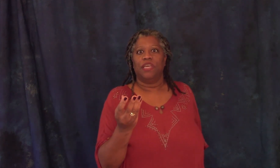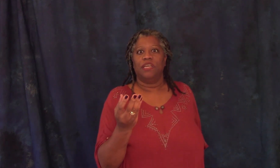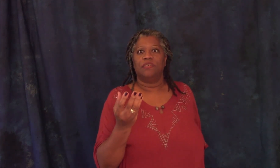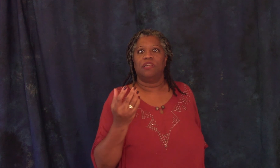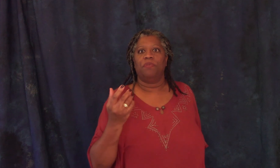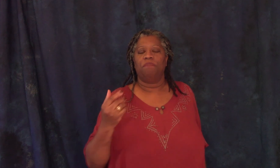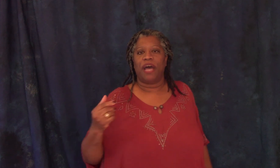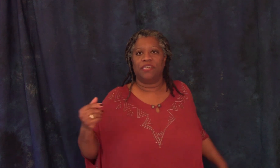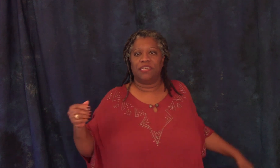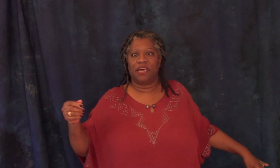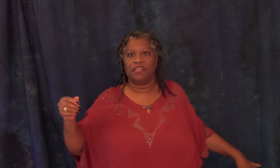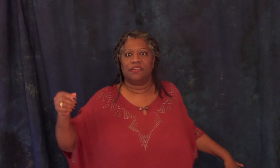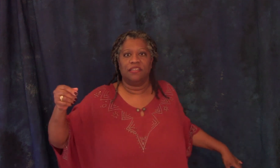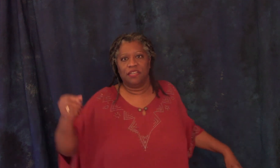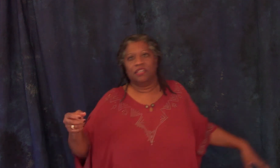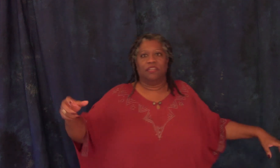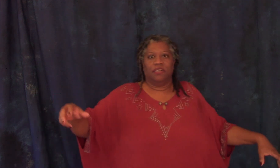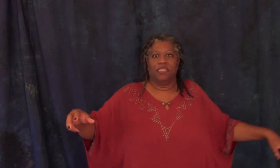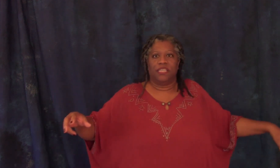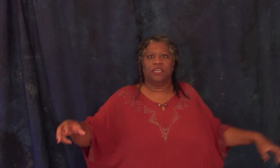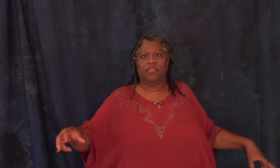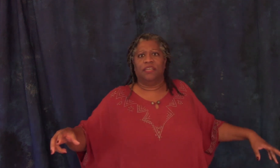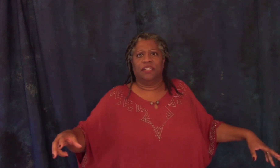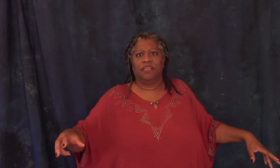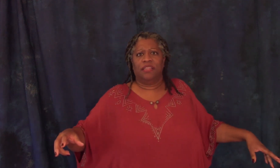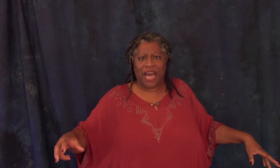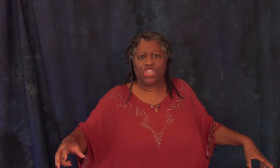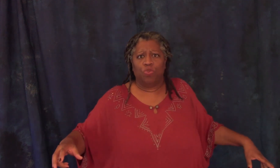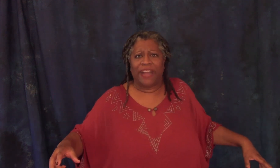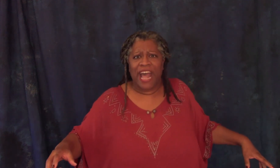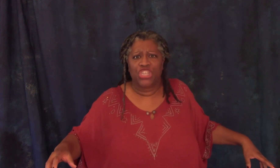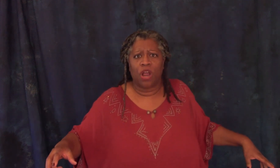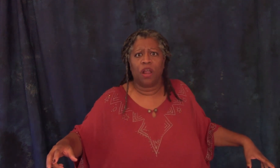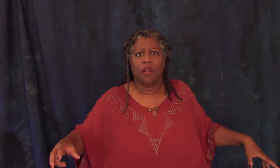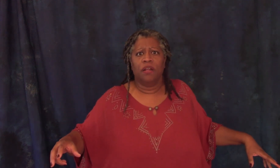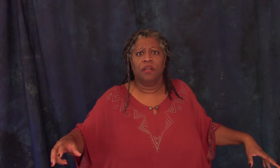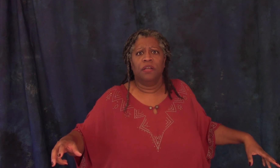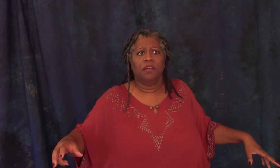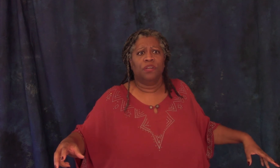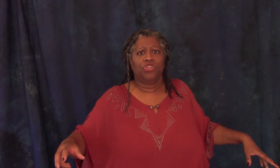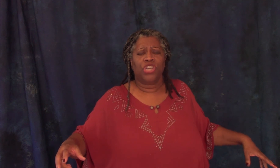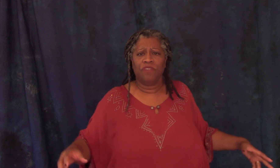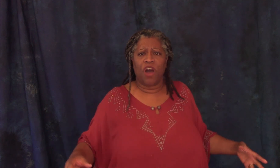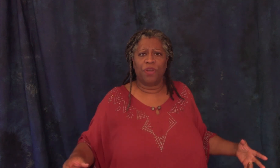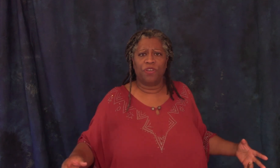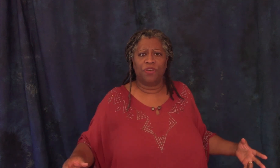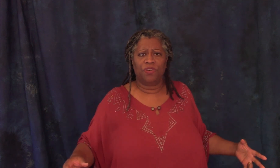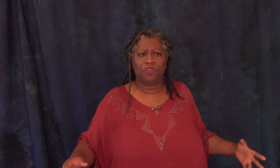king stumbled back to the dais and he said that's the right answer chicken farmer you